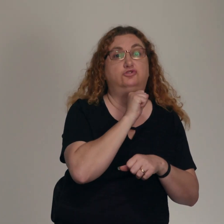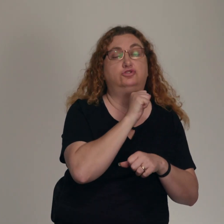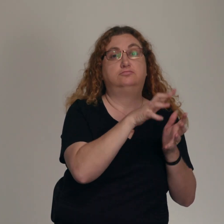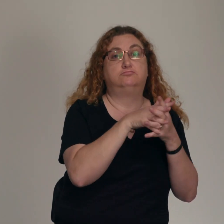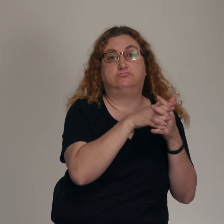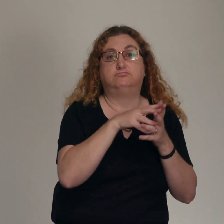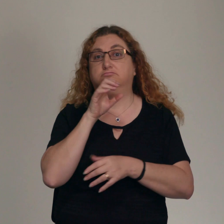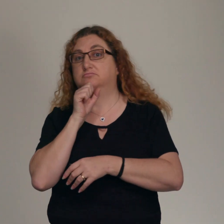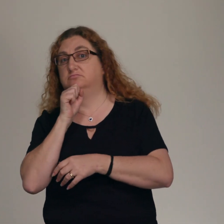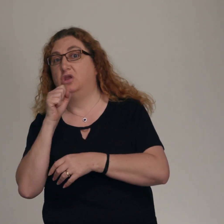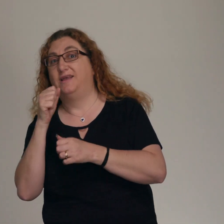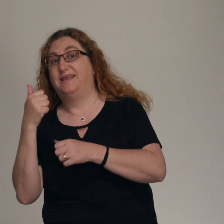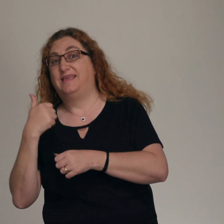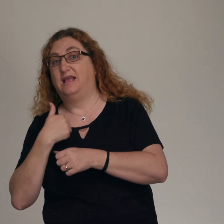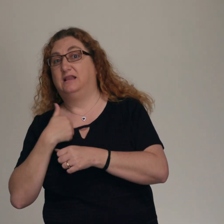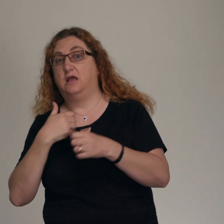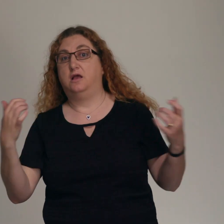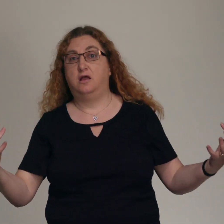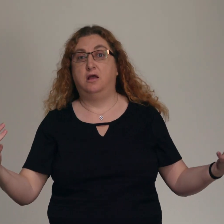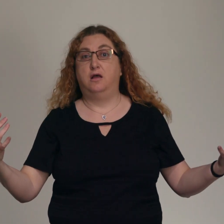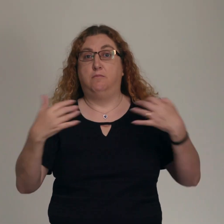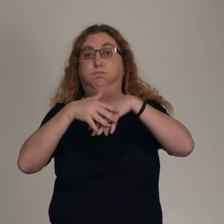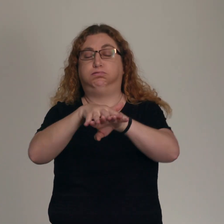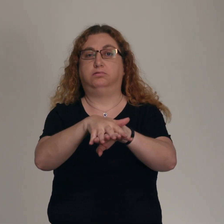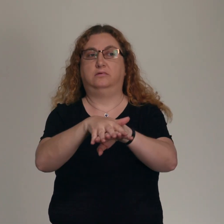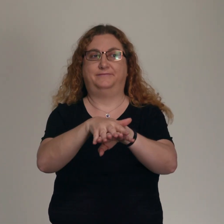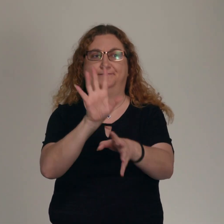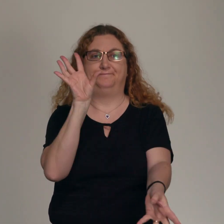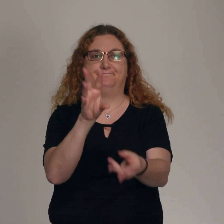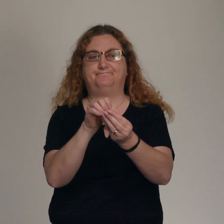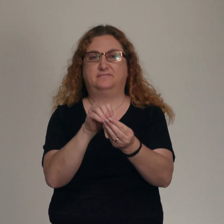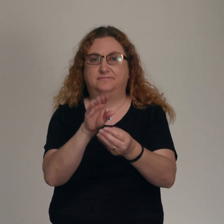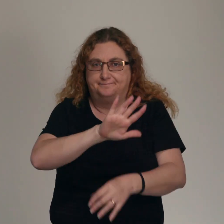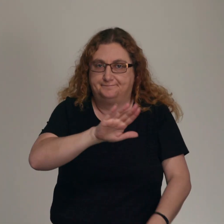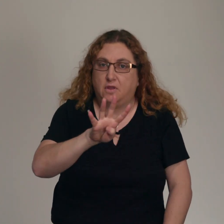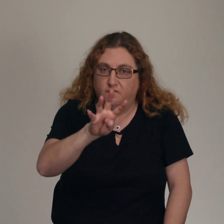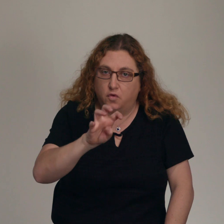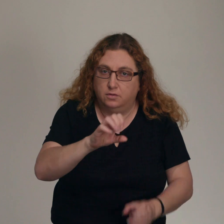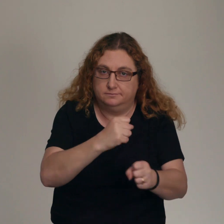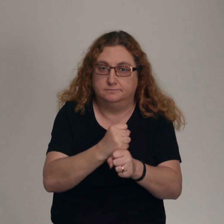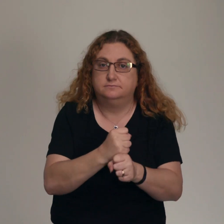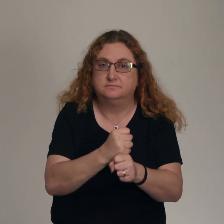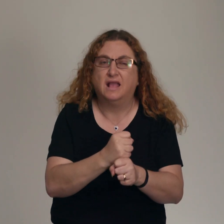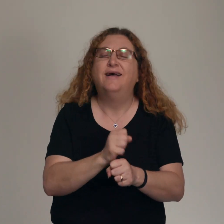America and this July, you'll have basically 400 years. That's how long